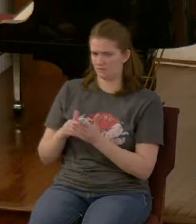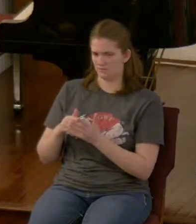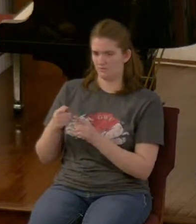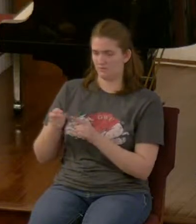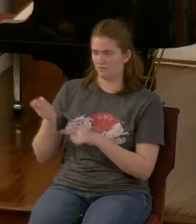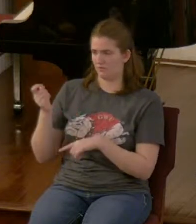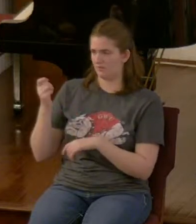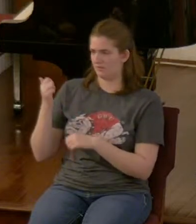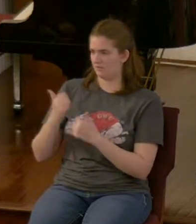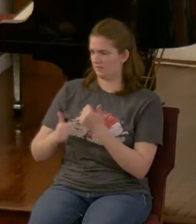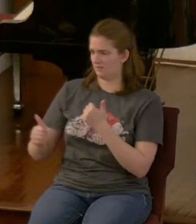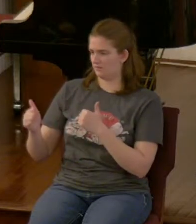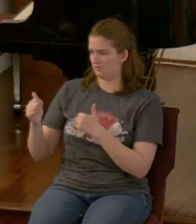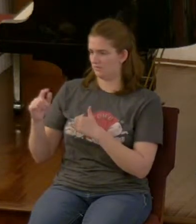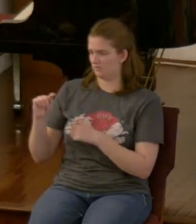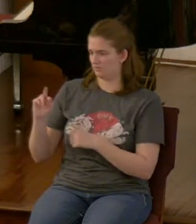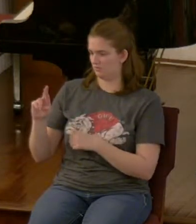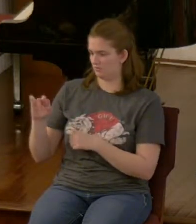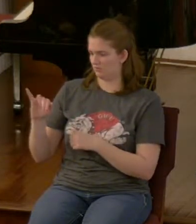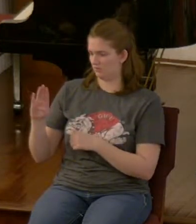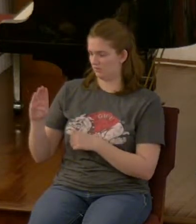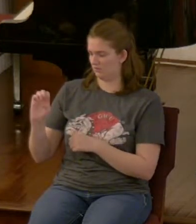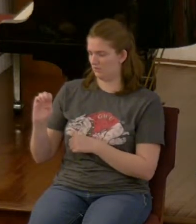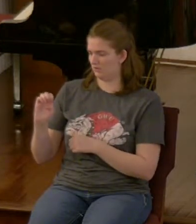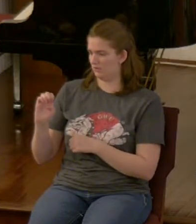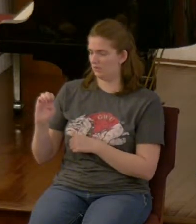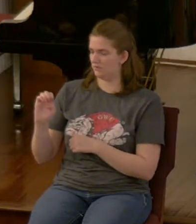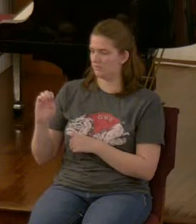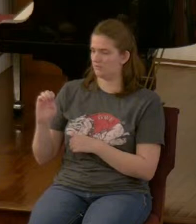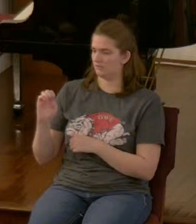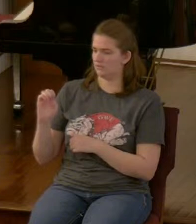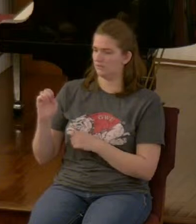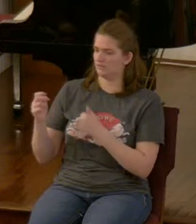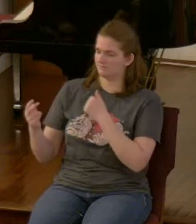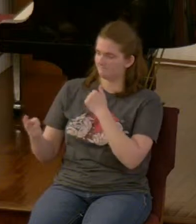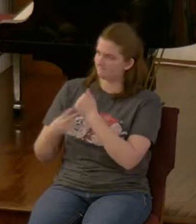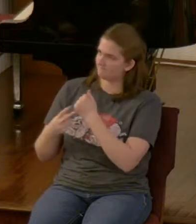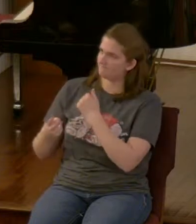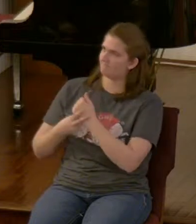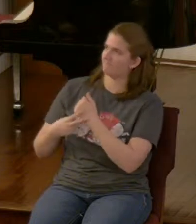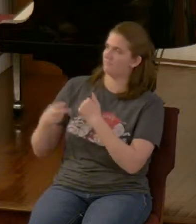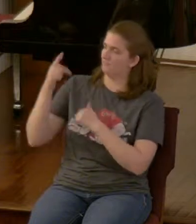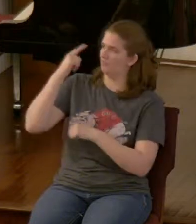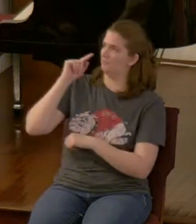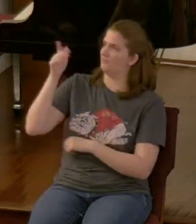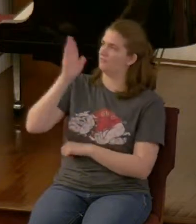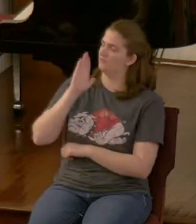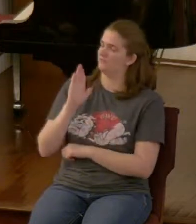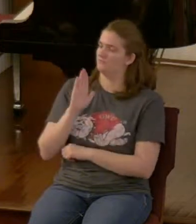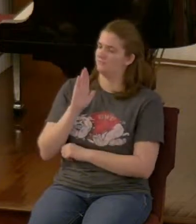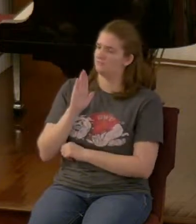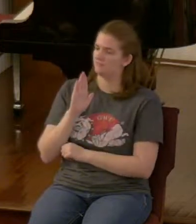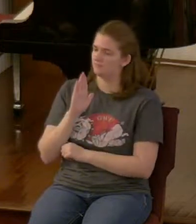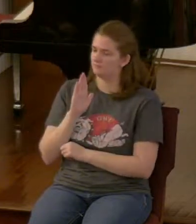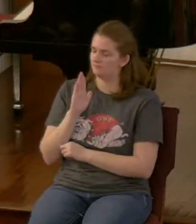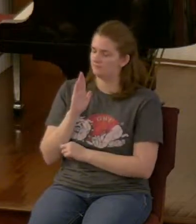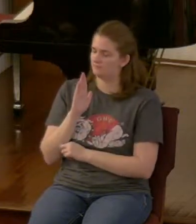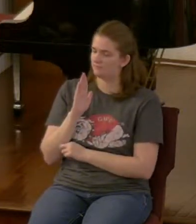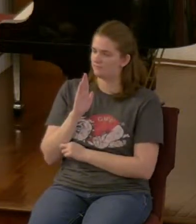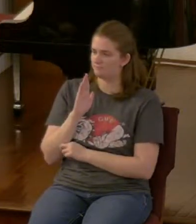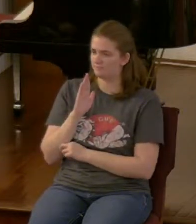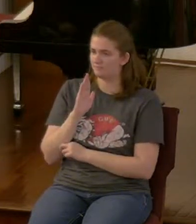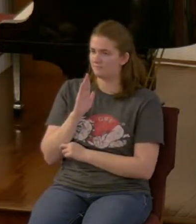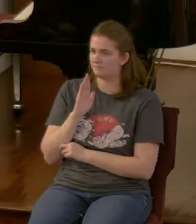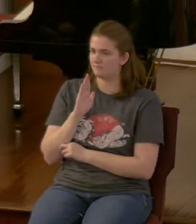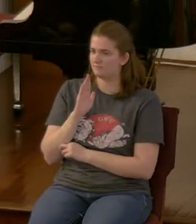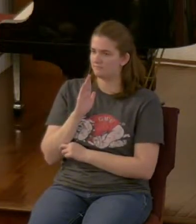this is a very good thing i mean what you guys said this goes hand